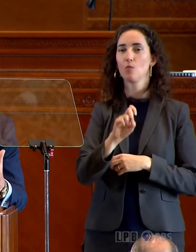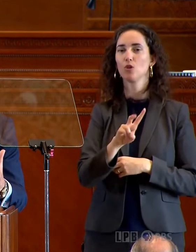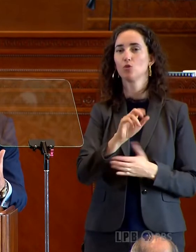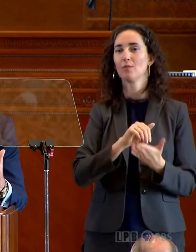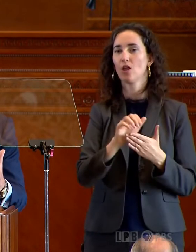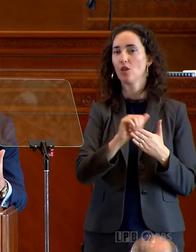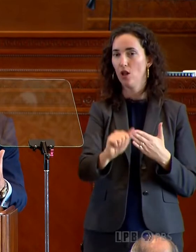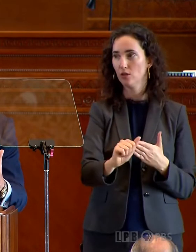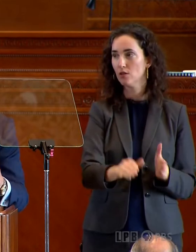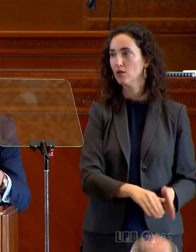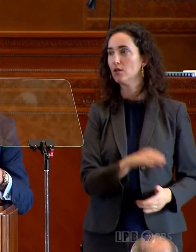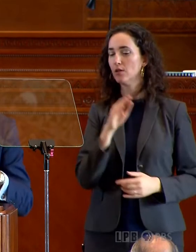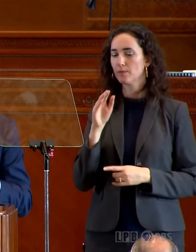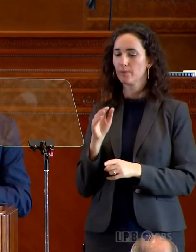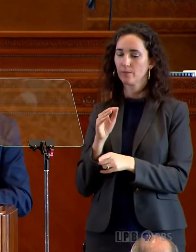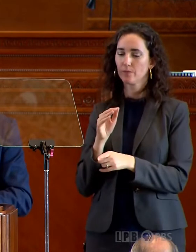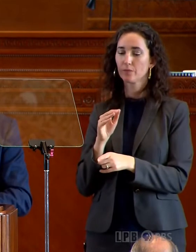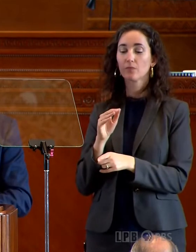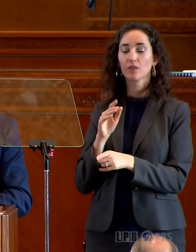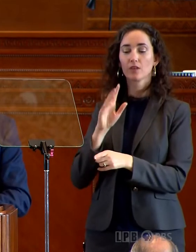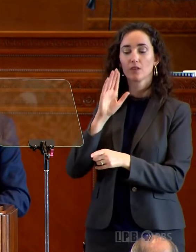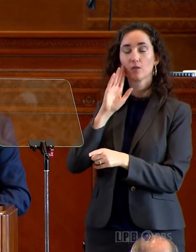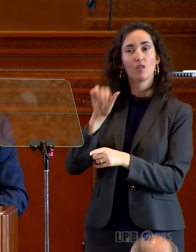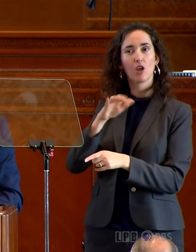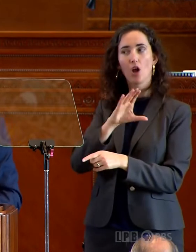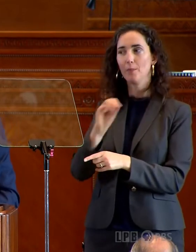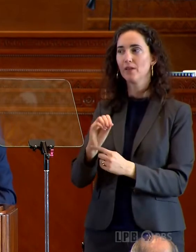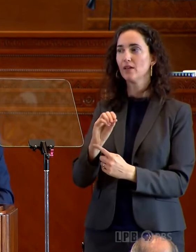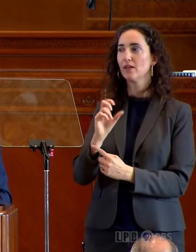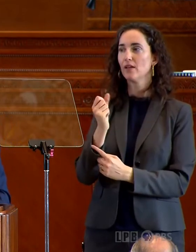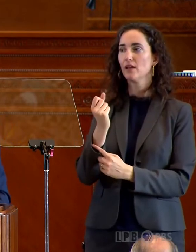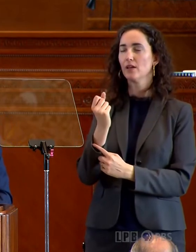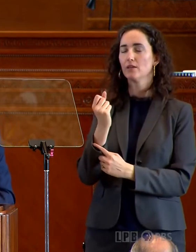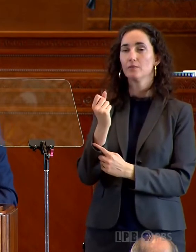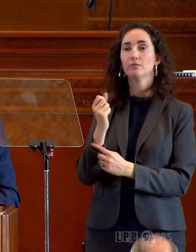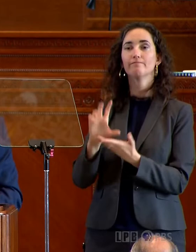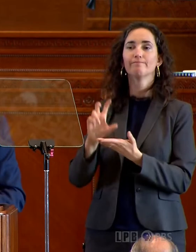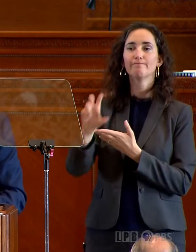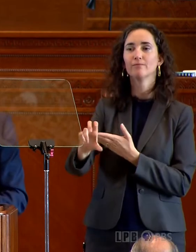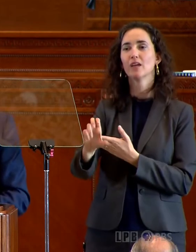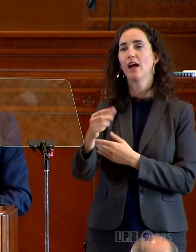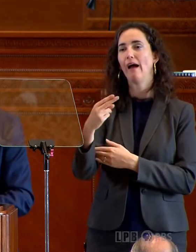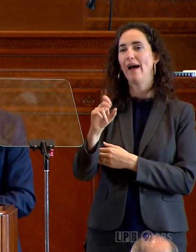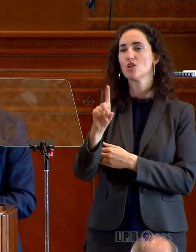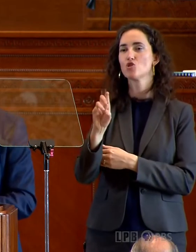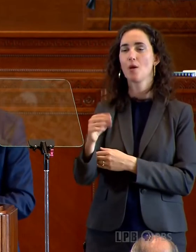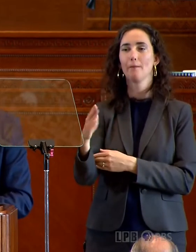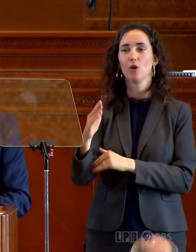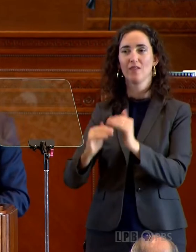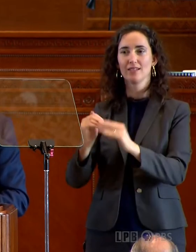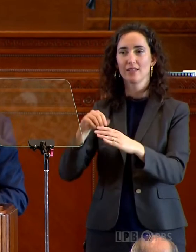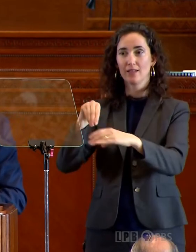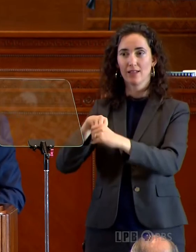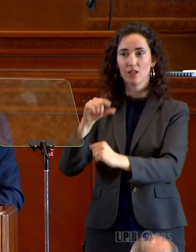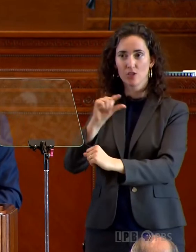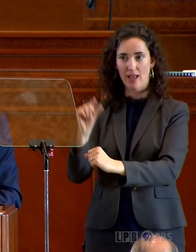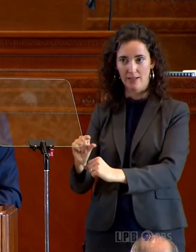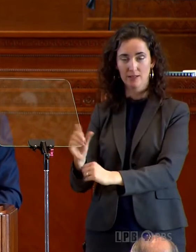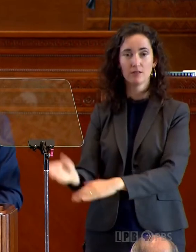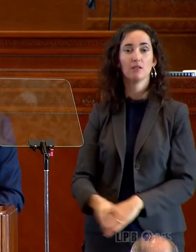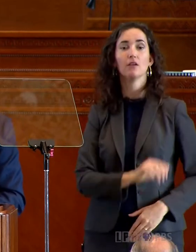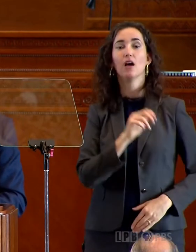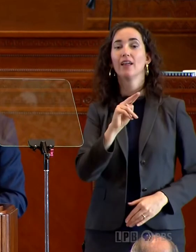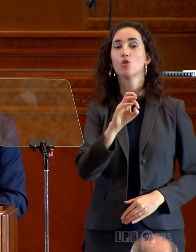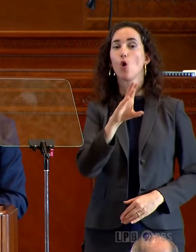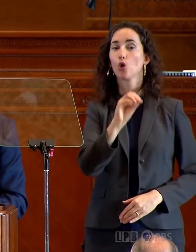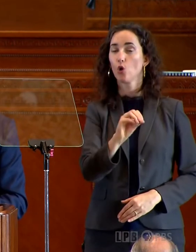to build a $4.5 billion blue hydrogen facility in Ascension Parish. There's a $1.1 billion expansion of a green diesel plant